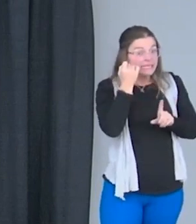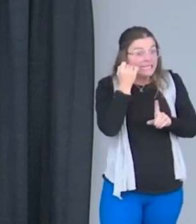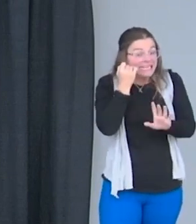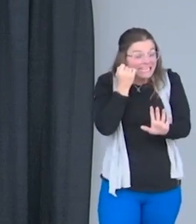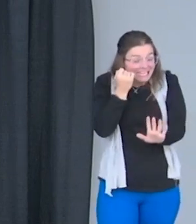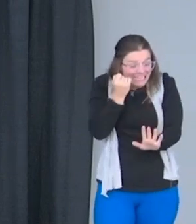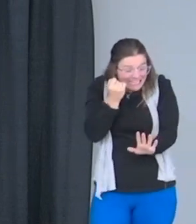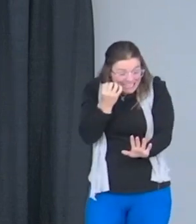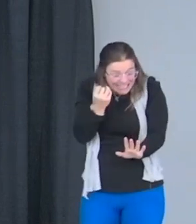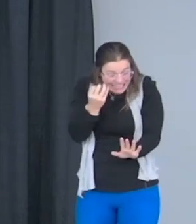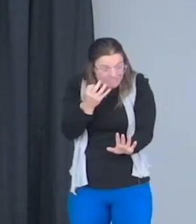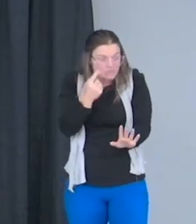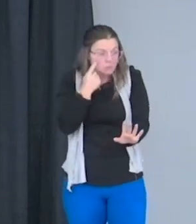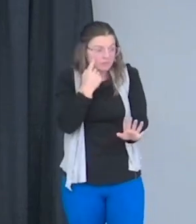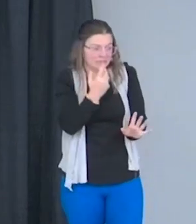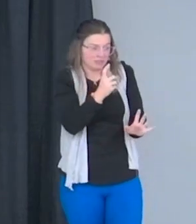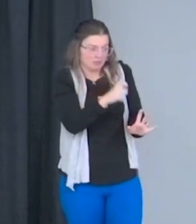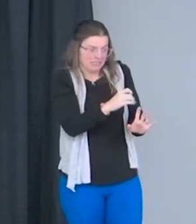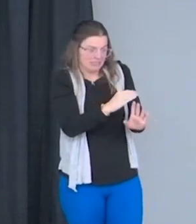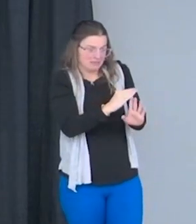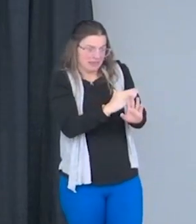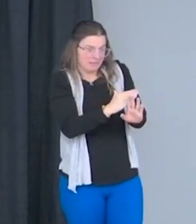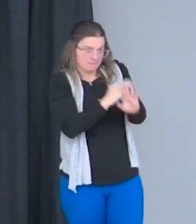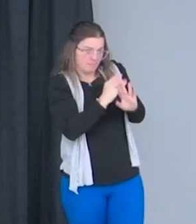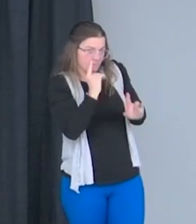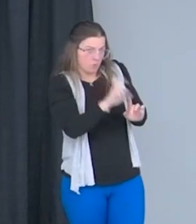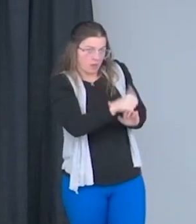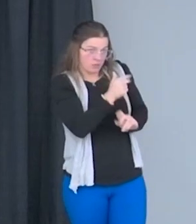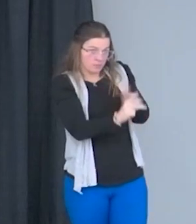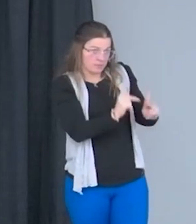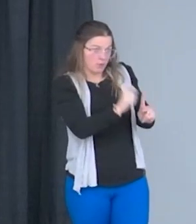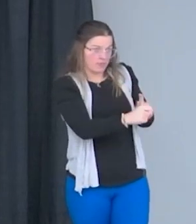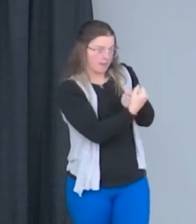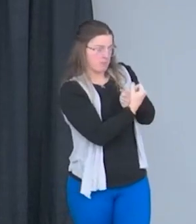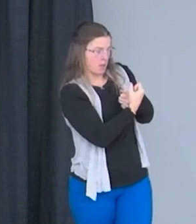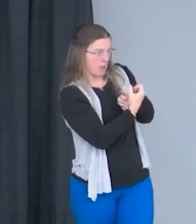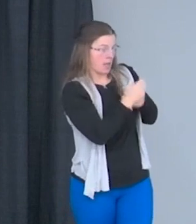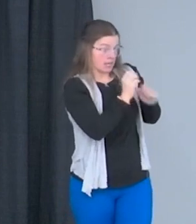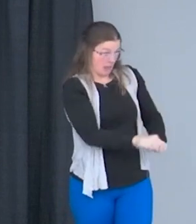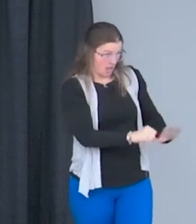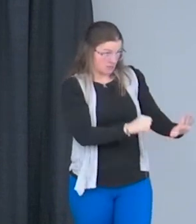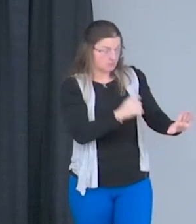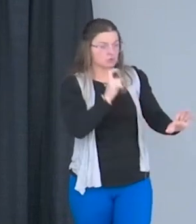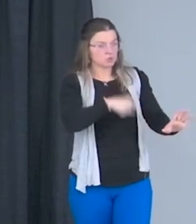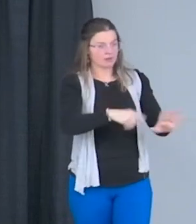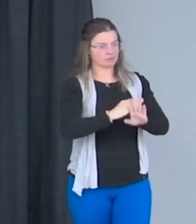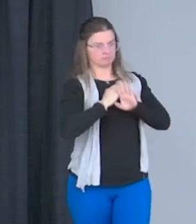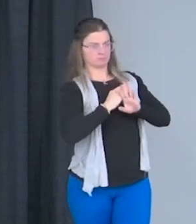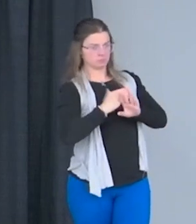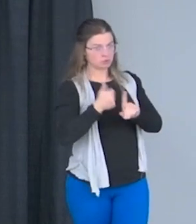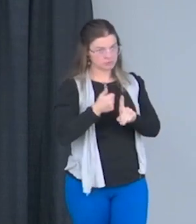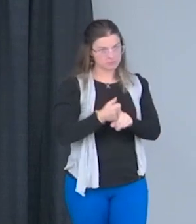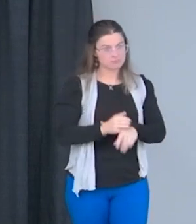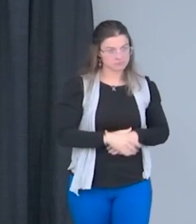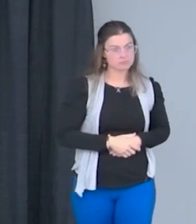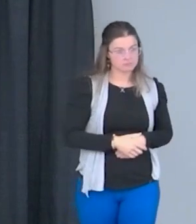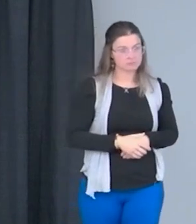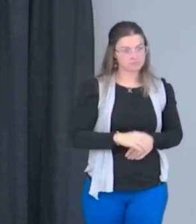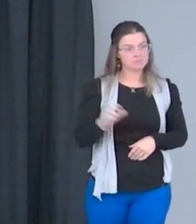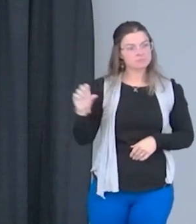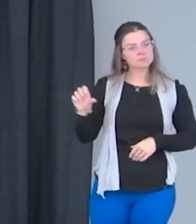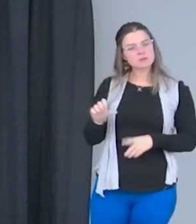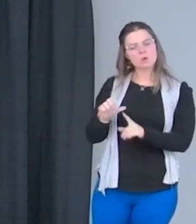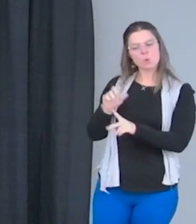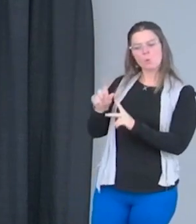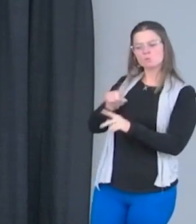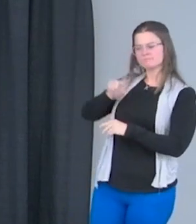being that wall, that fence for other people. what kind of advice would you have for